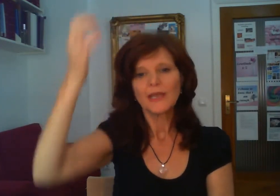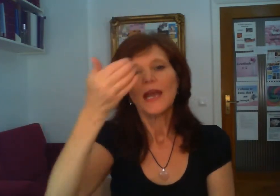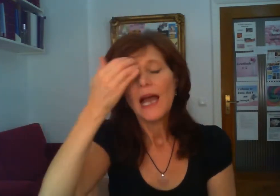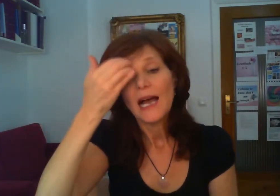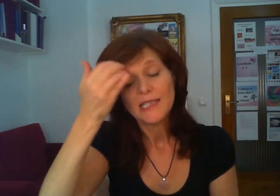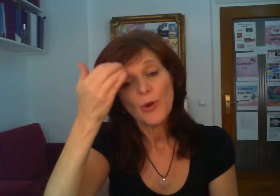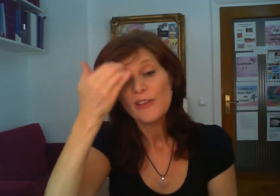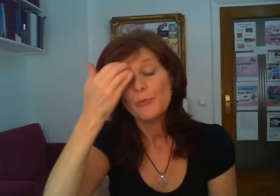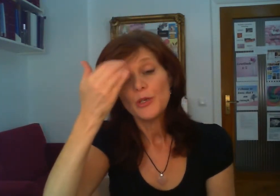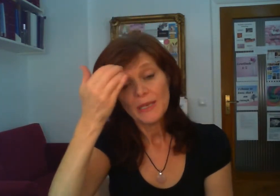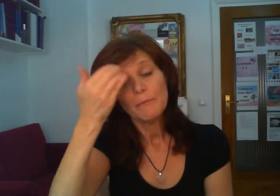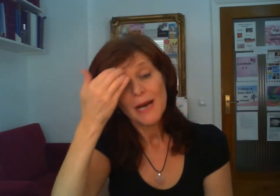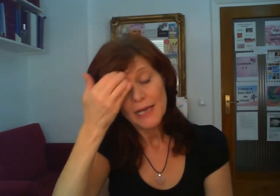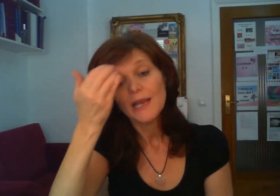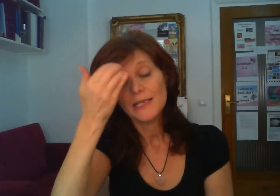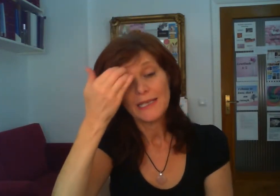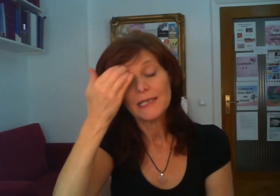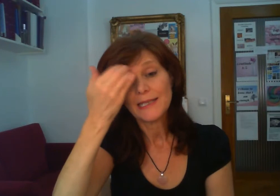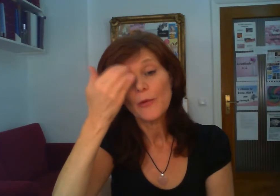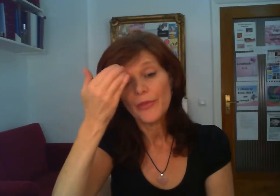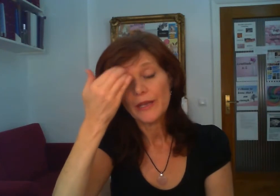technology as a way of putting my ideas out there